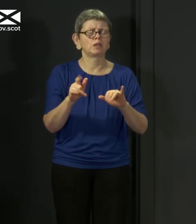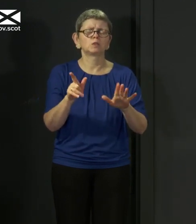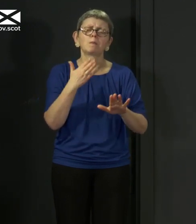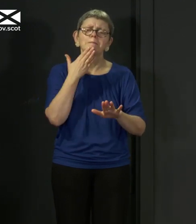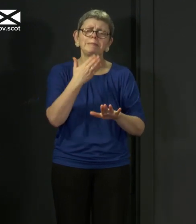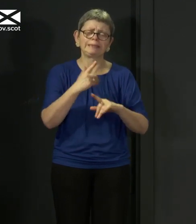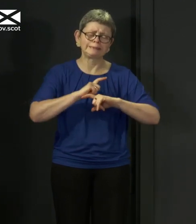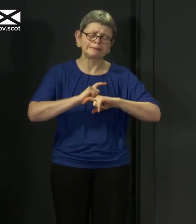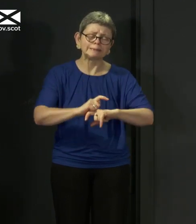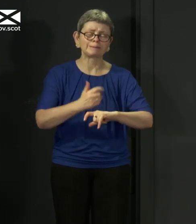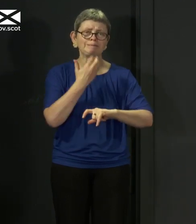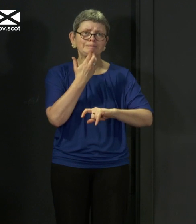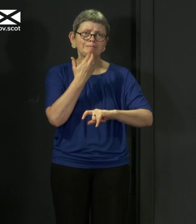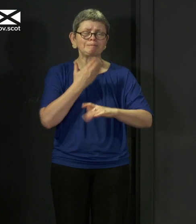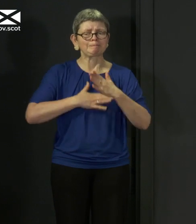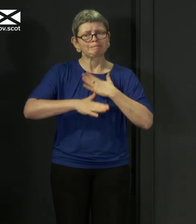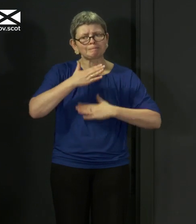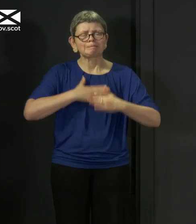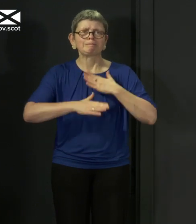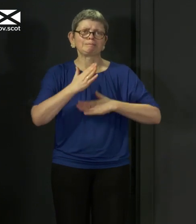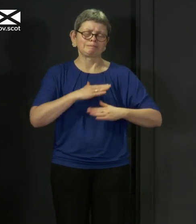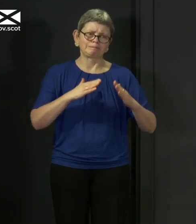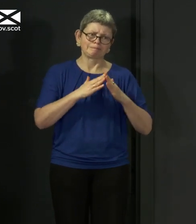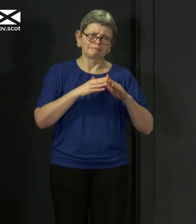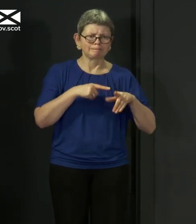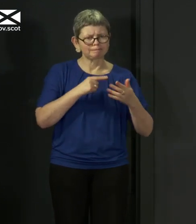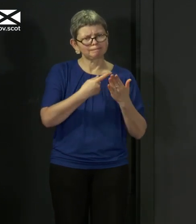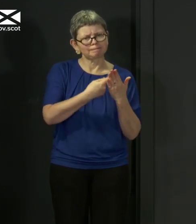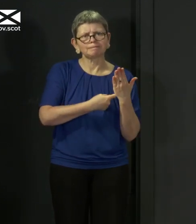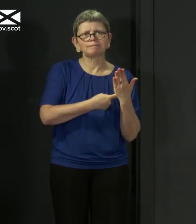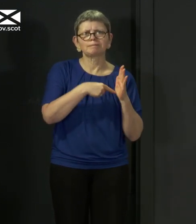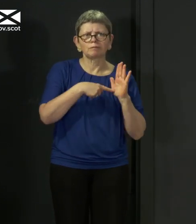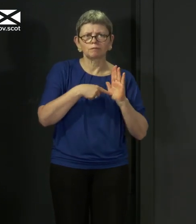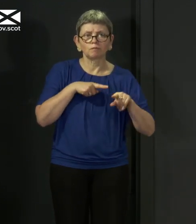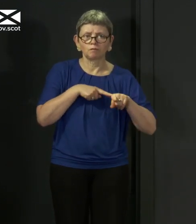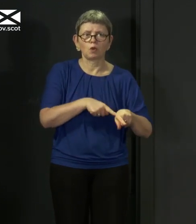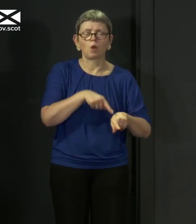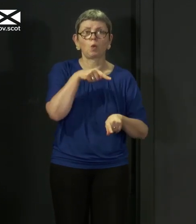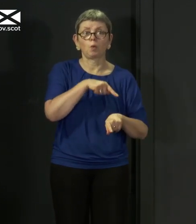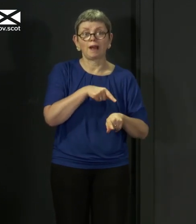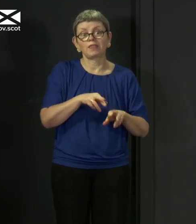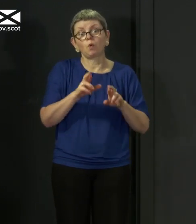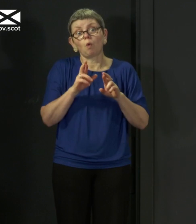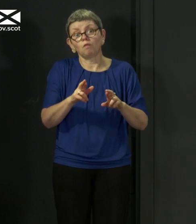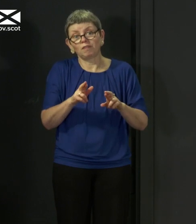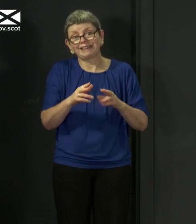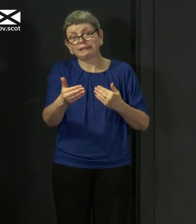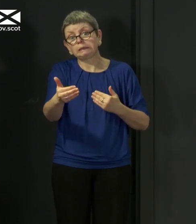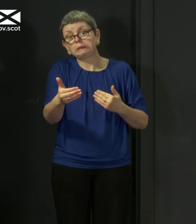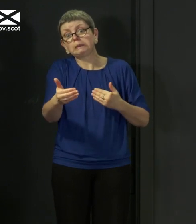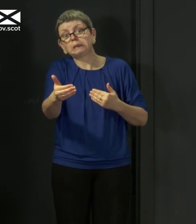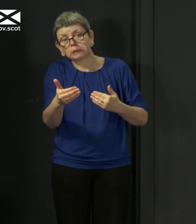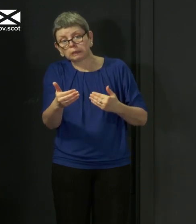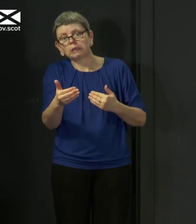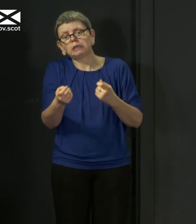make progress together and accelerate hopefully the stage at which we can begin a process of restoring